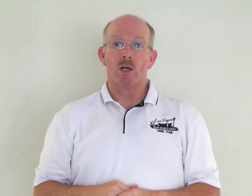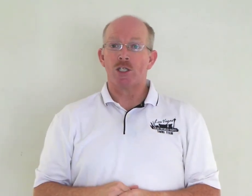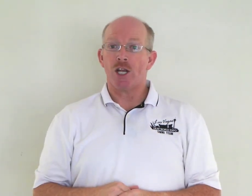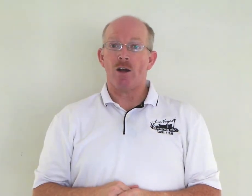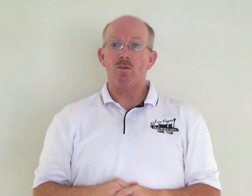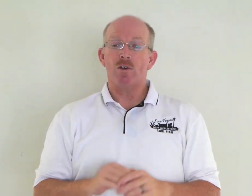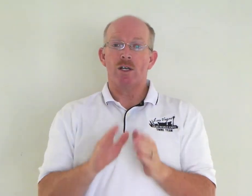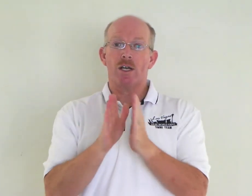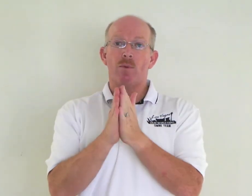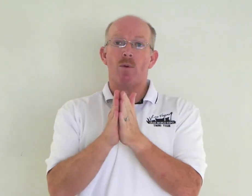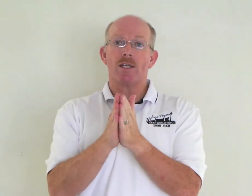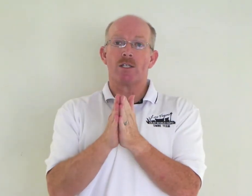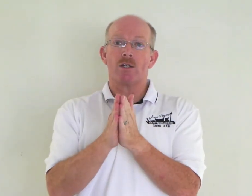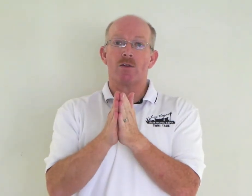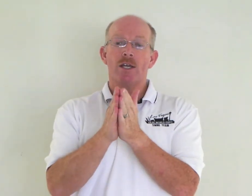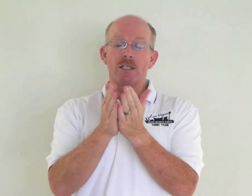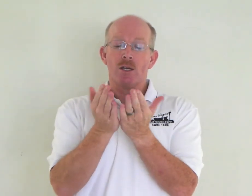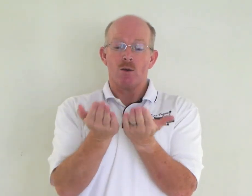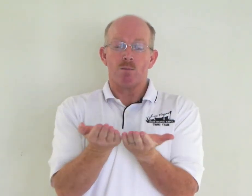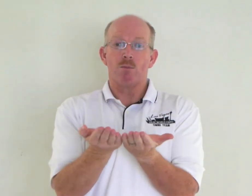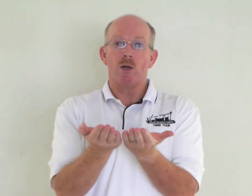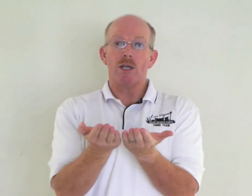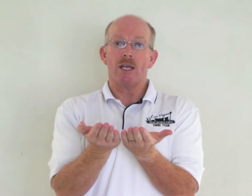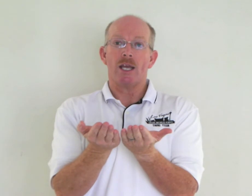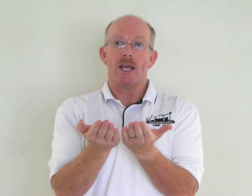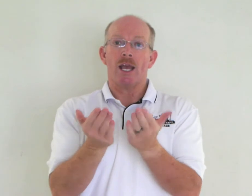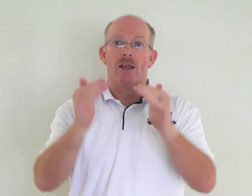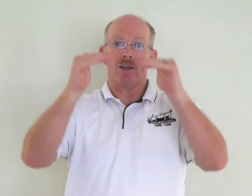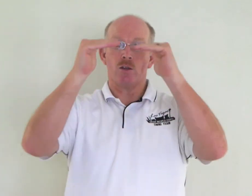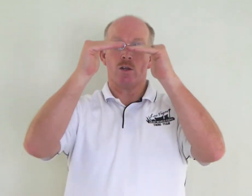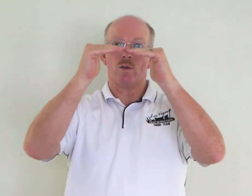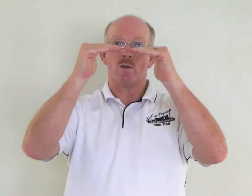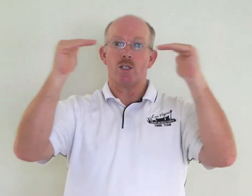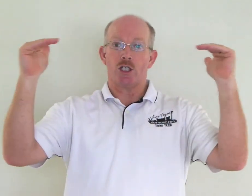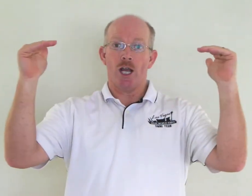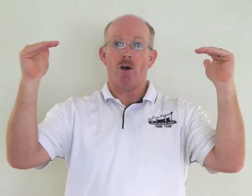Bookshelf. A couple ways to do this. Book. And then you can do shelf.